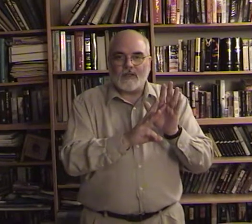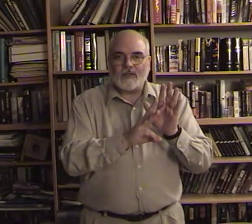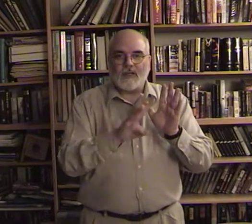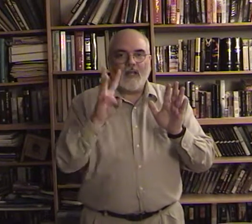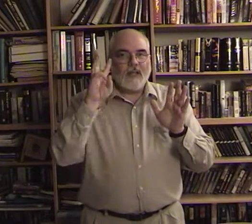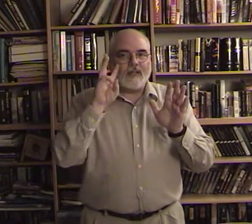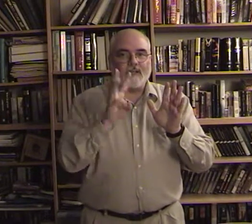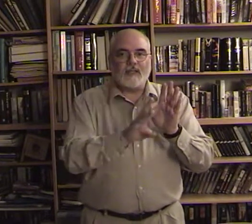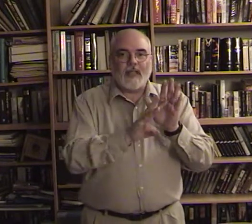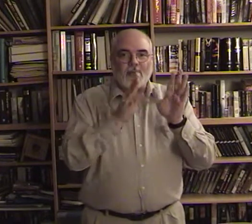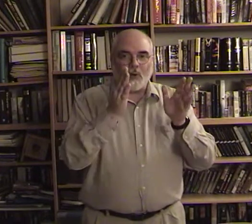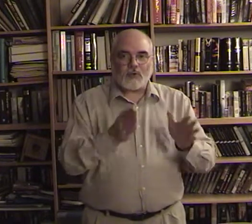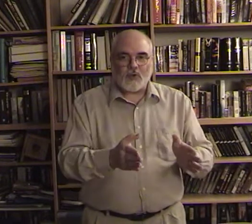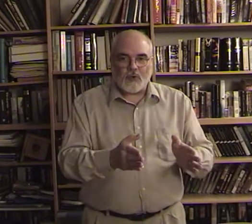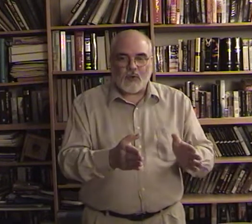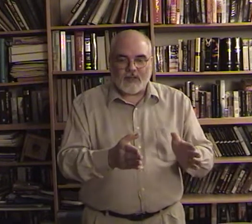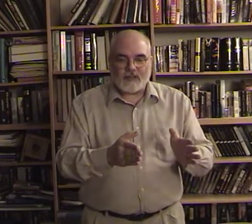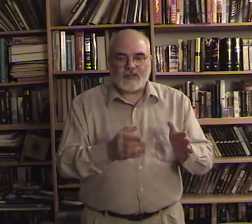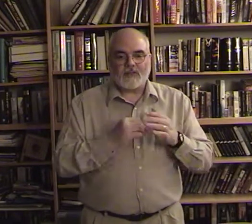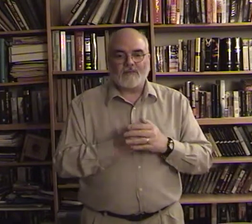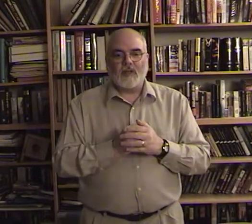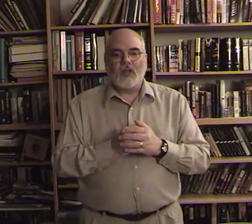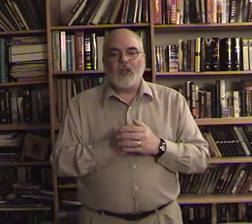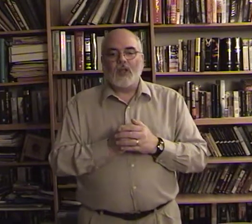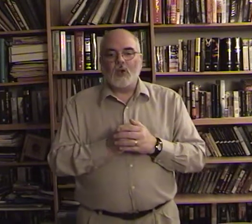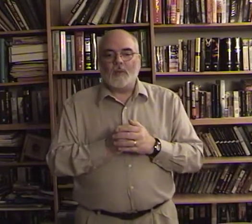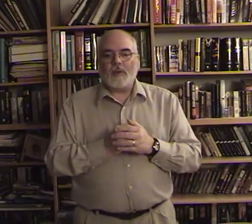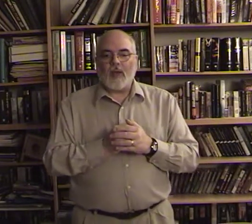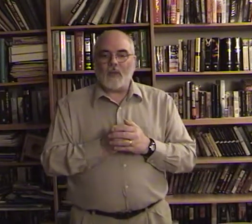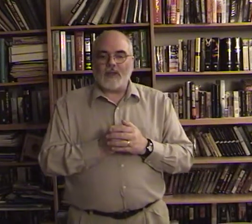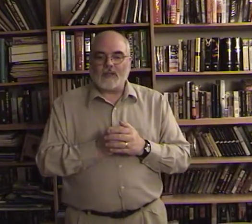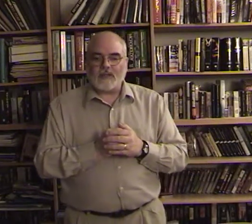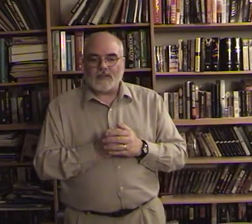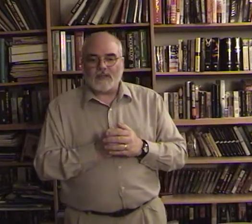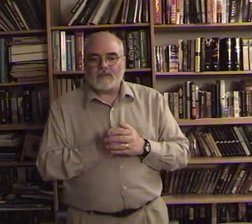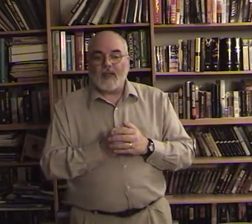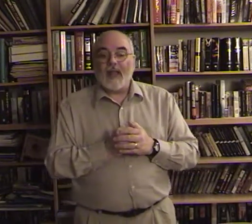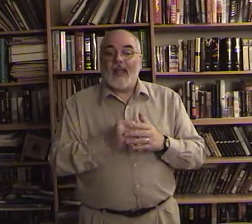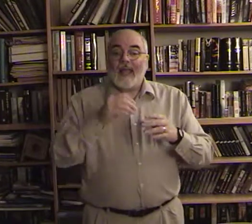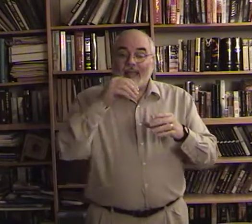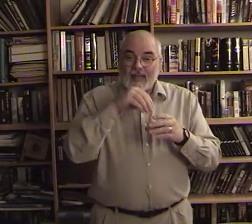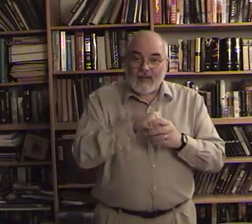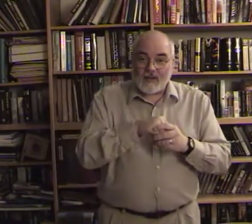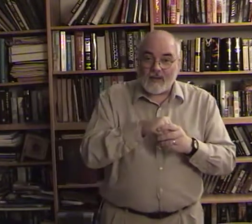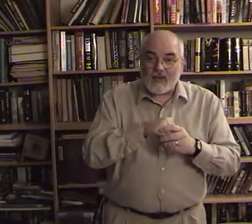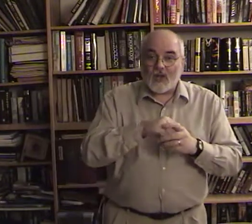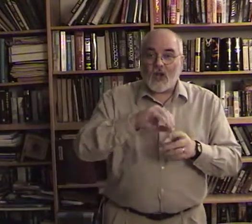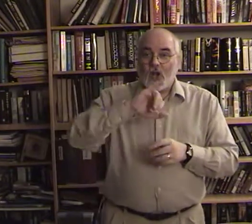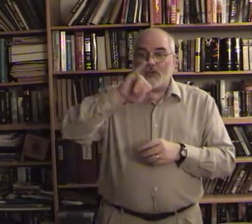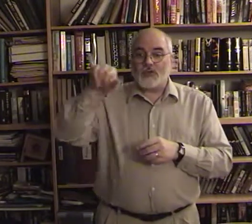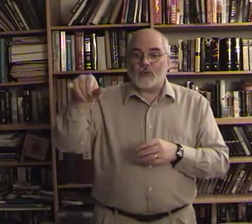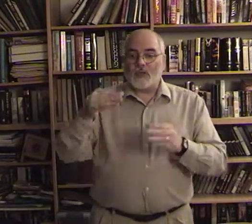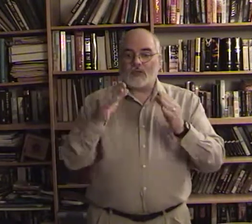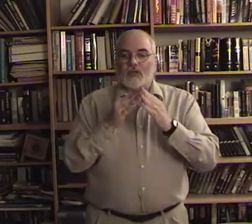this is a person who witnesses you'll be my witnesses in jerusalem